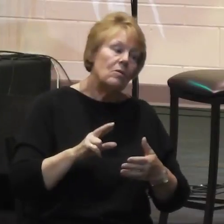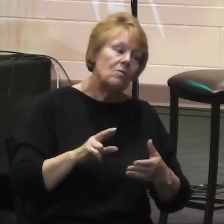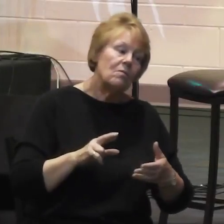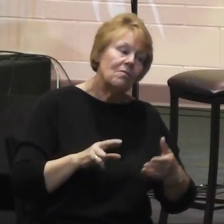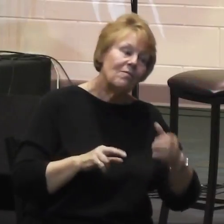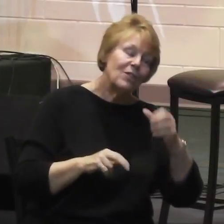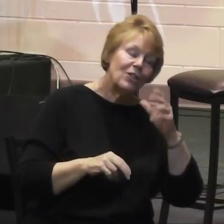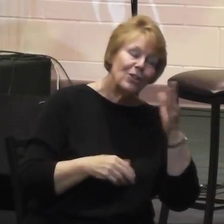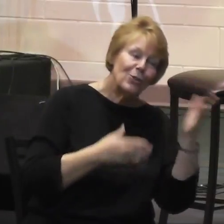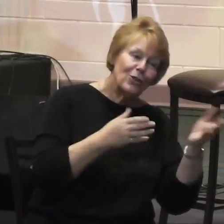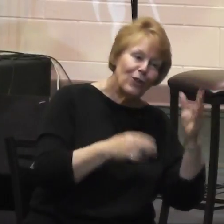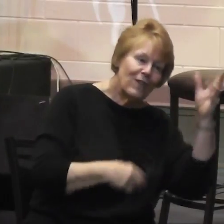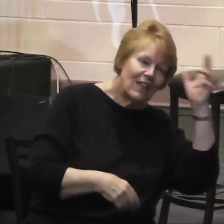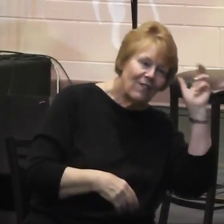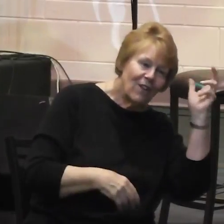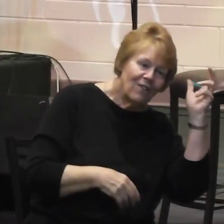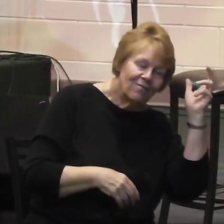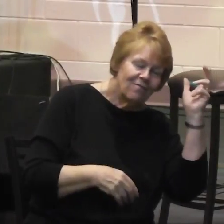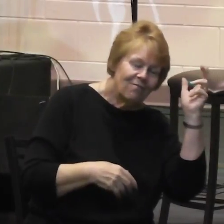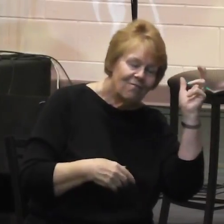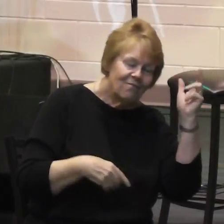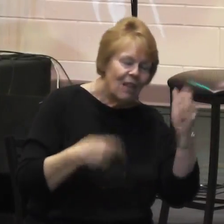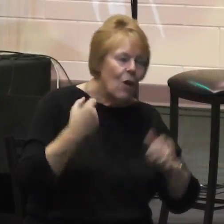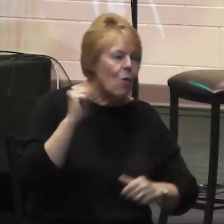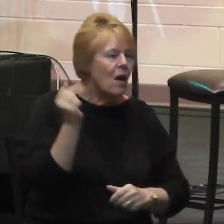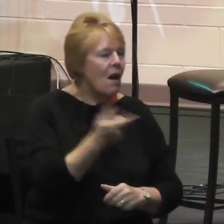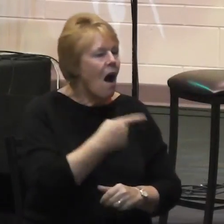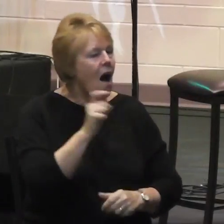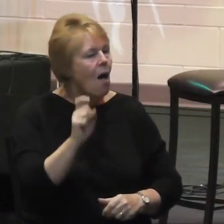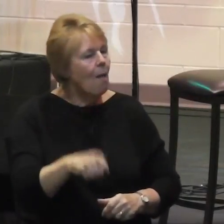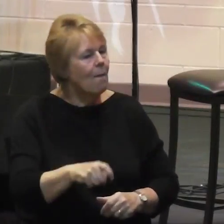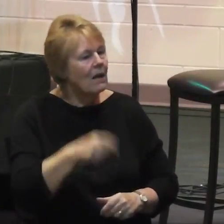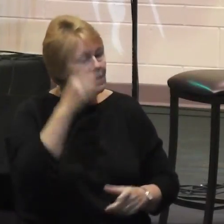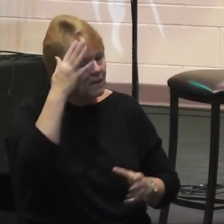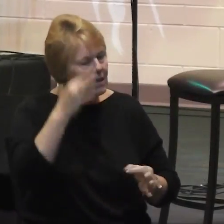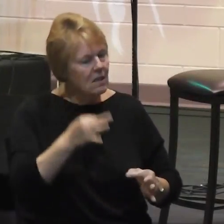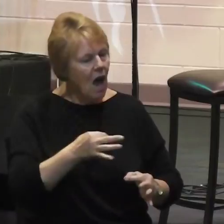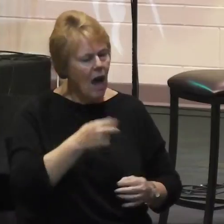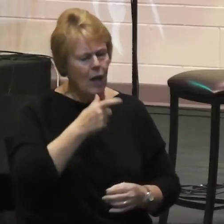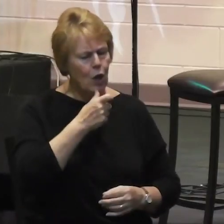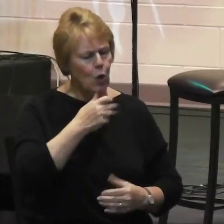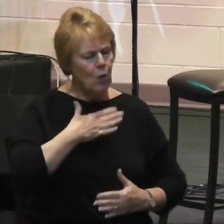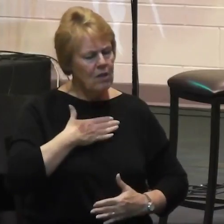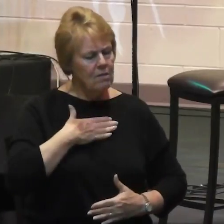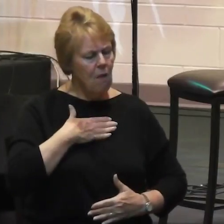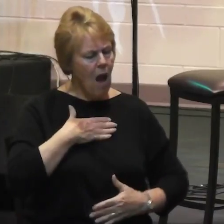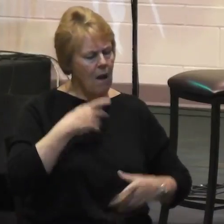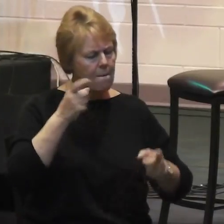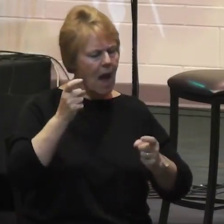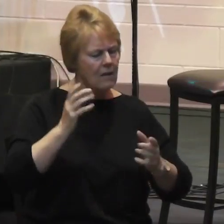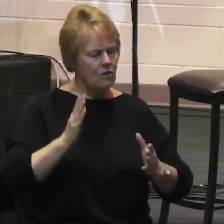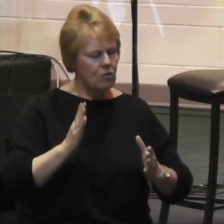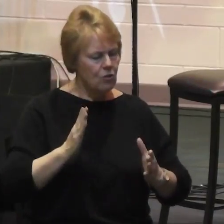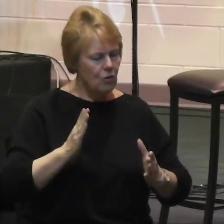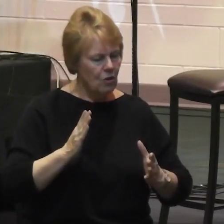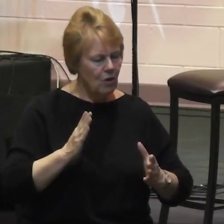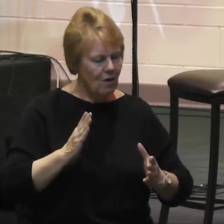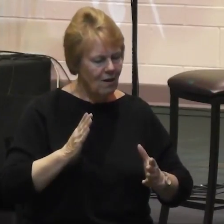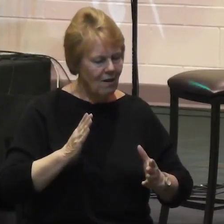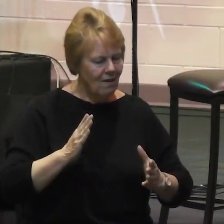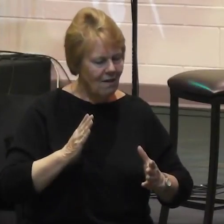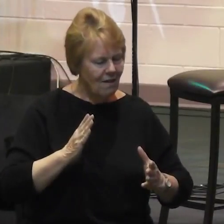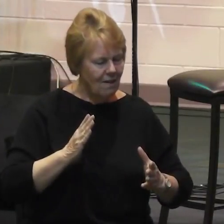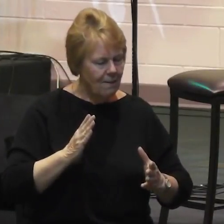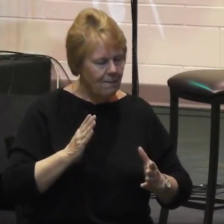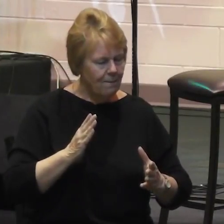We must settle the question of who our master is and draw out of it the question of purpose